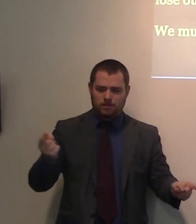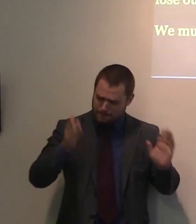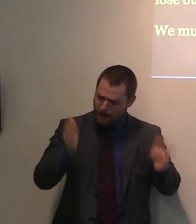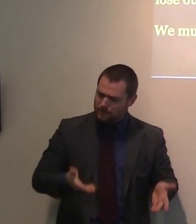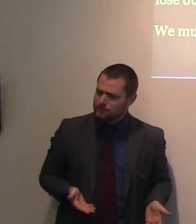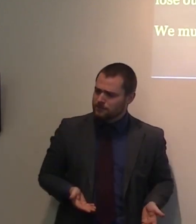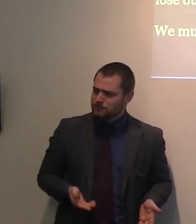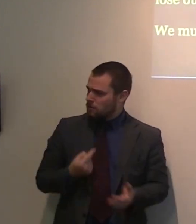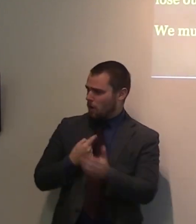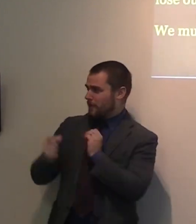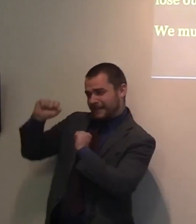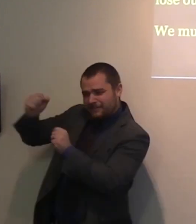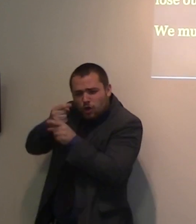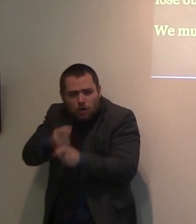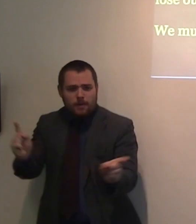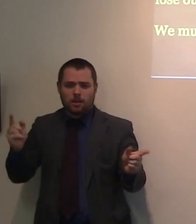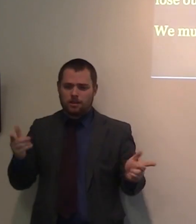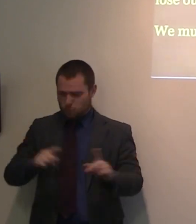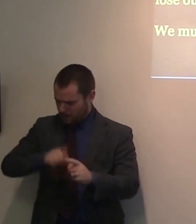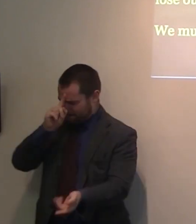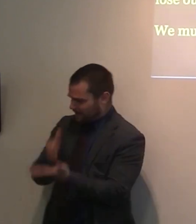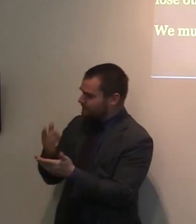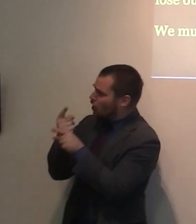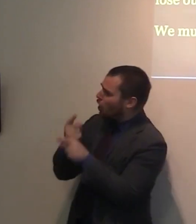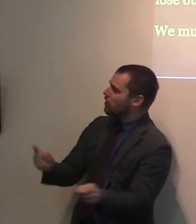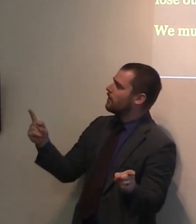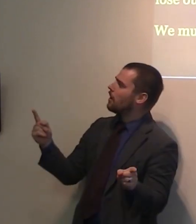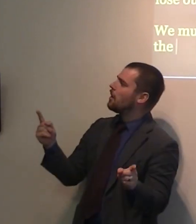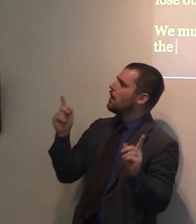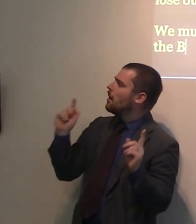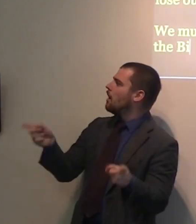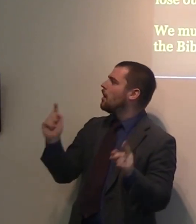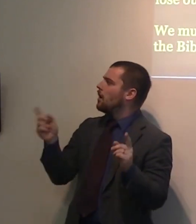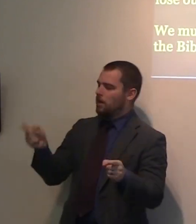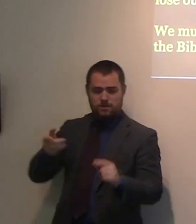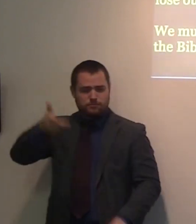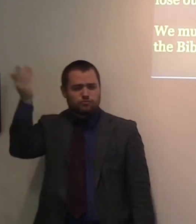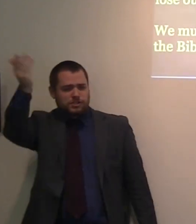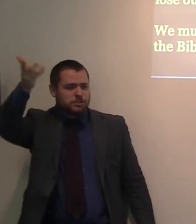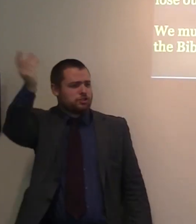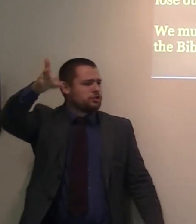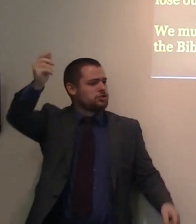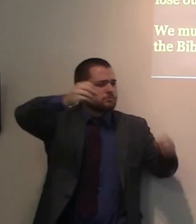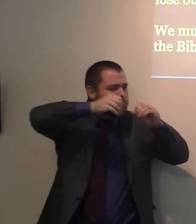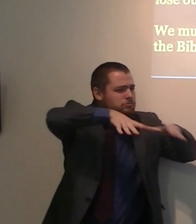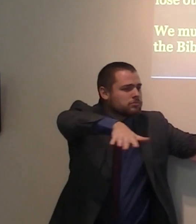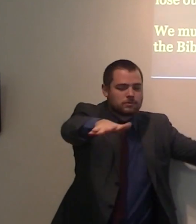And this is why the gospel preserve the world against corruption. But the gospel preserve